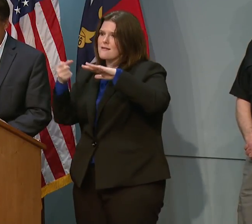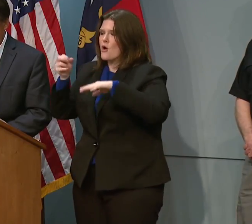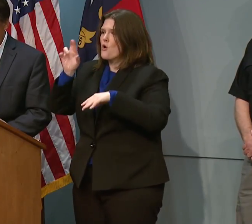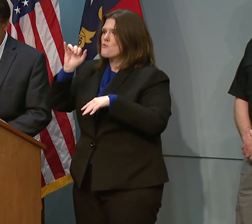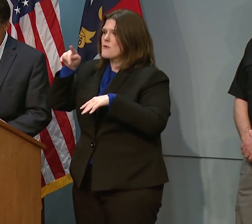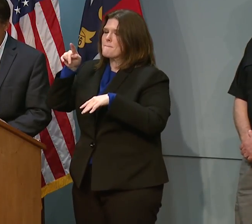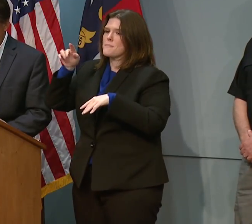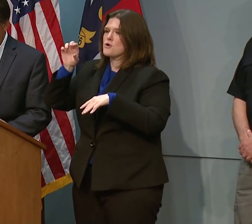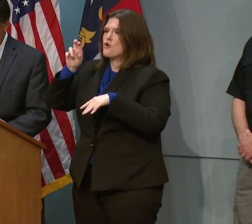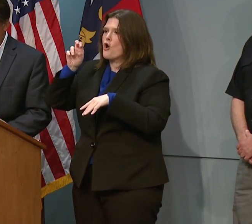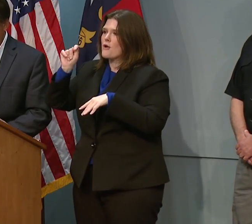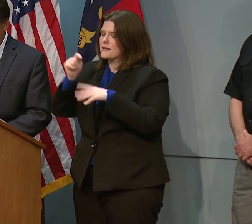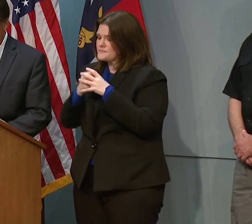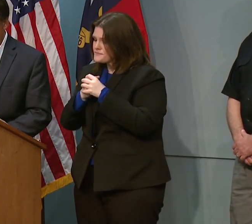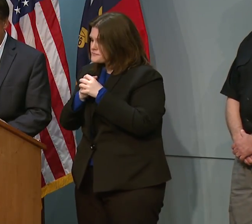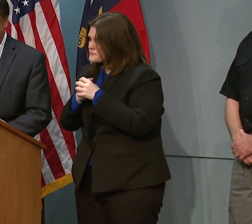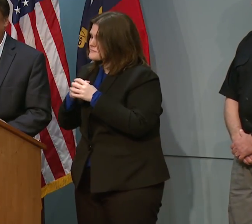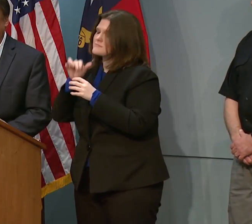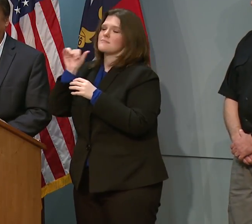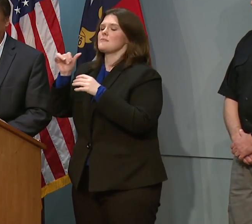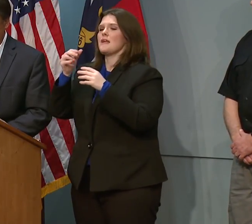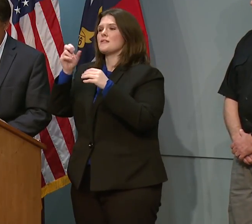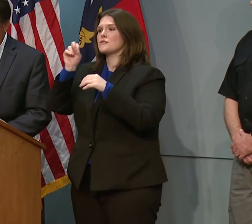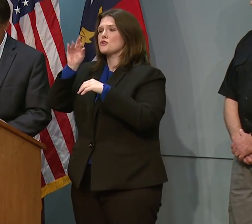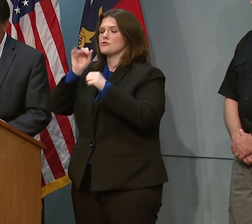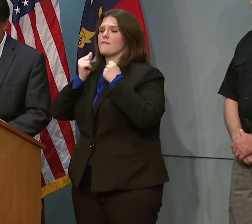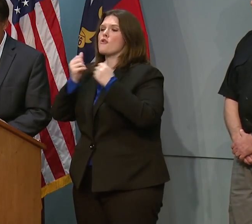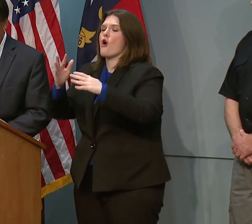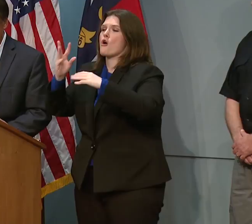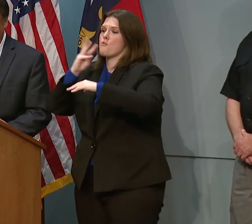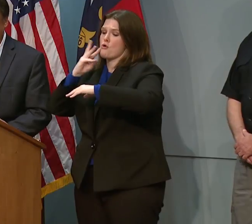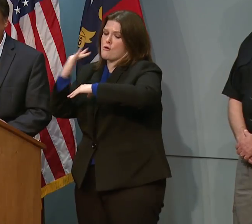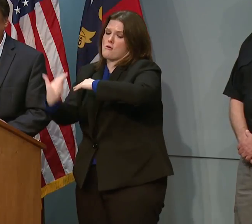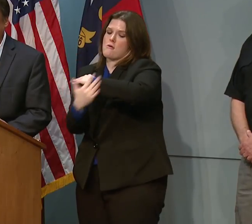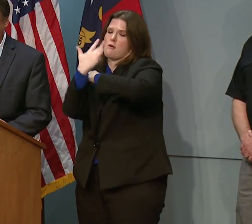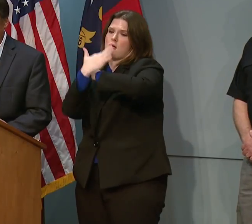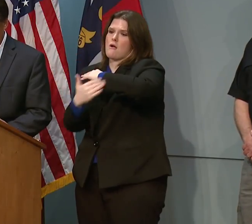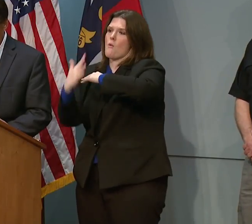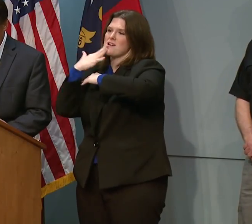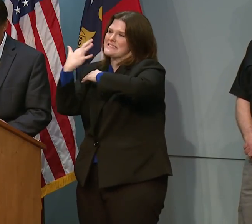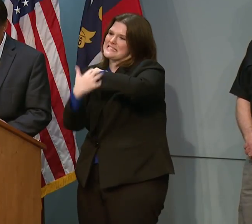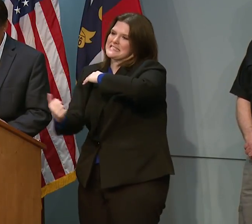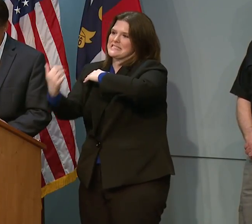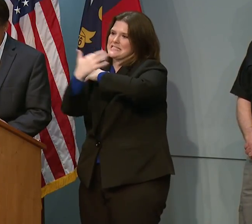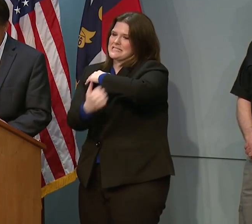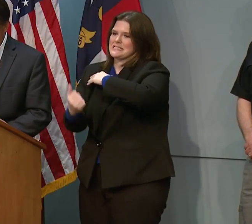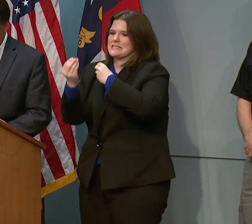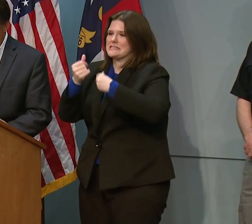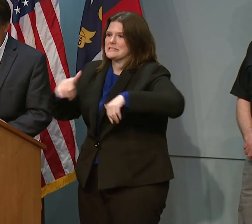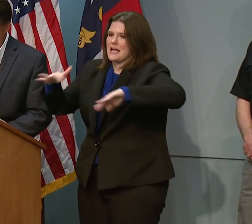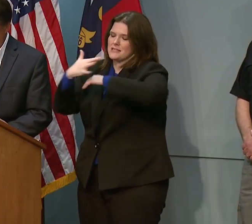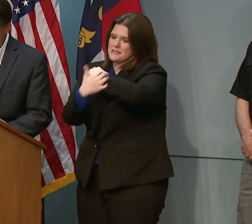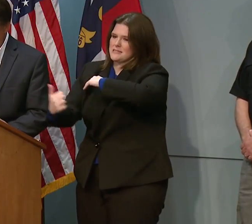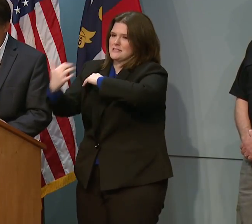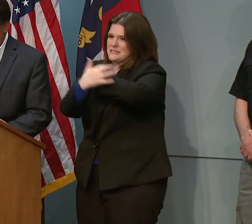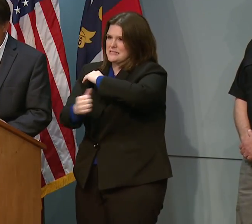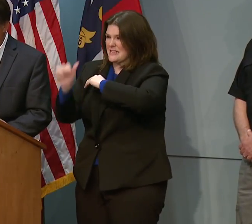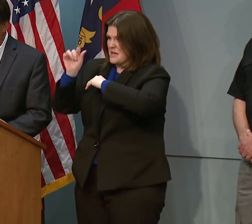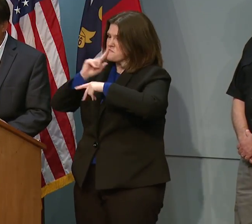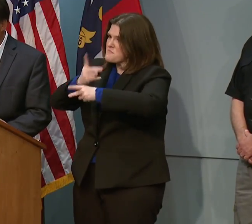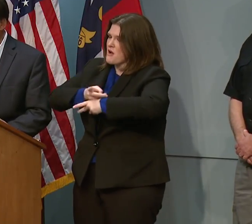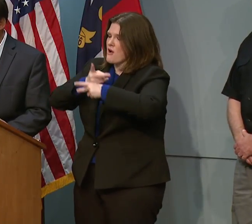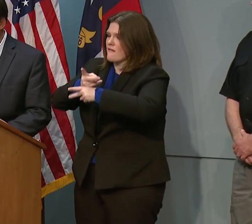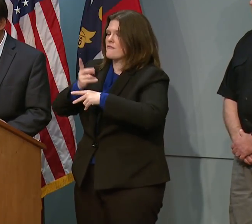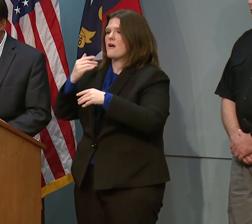surf will result in erosion and also isolated ocean overwash. The combination of isolated